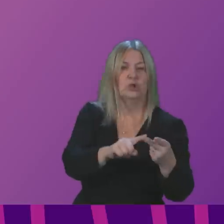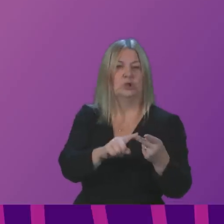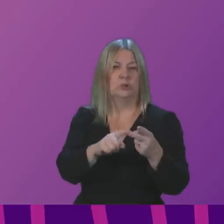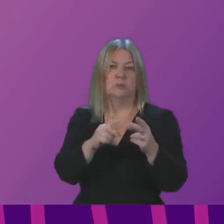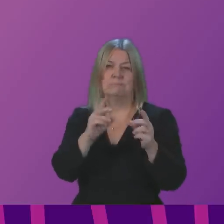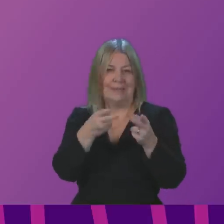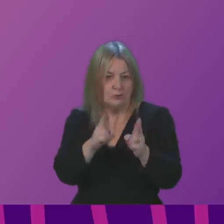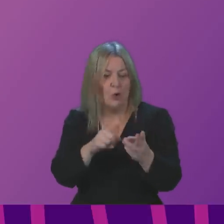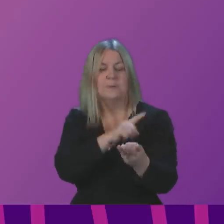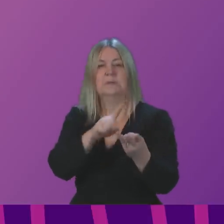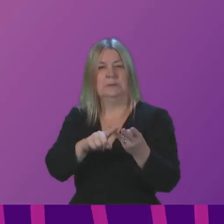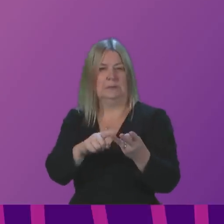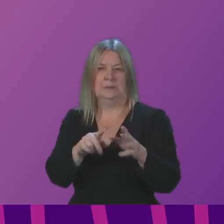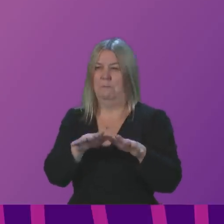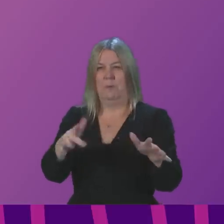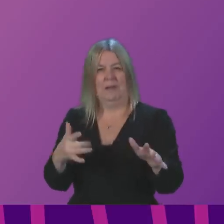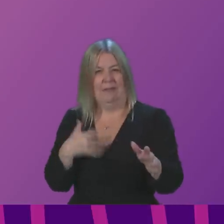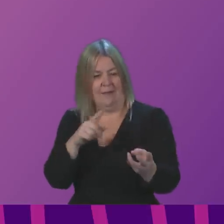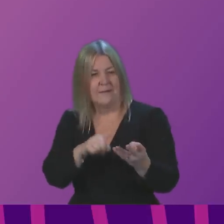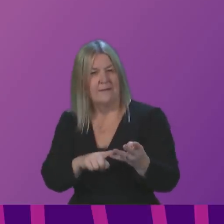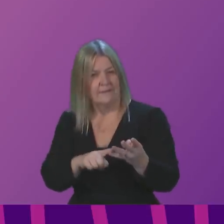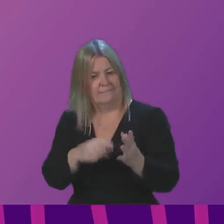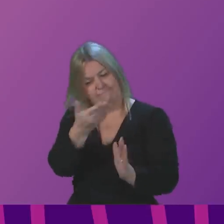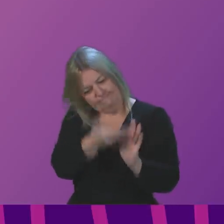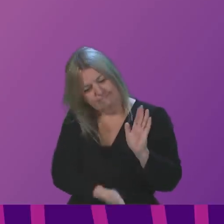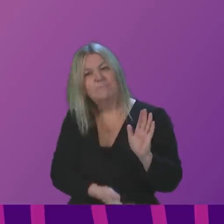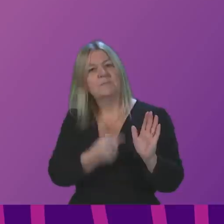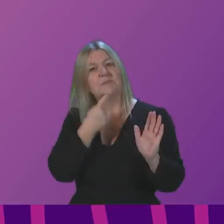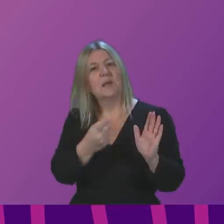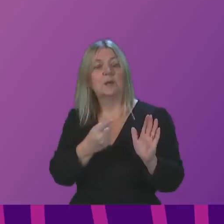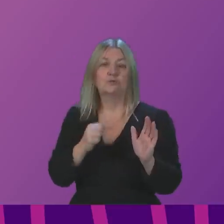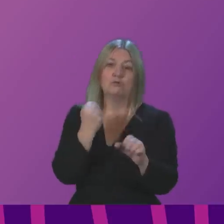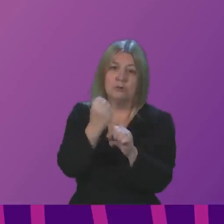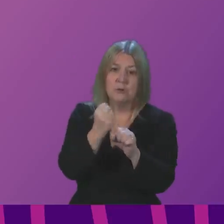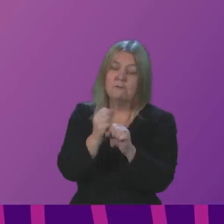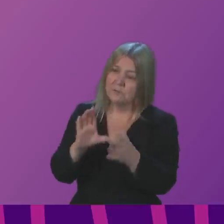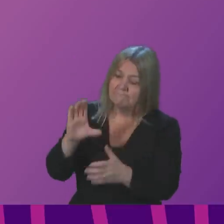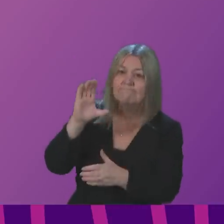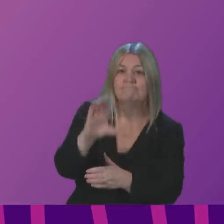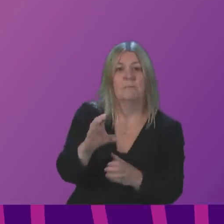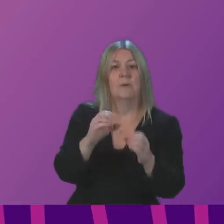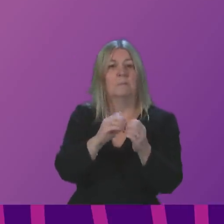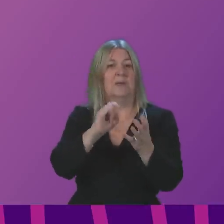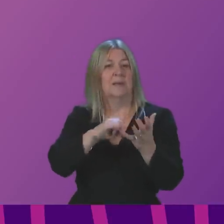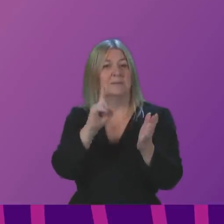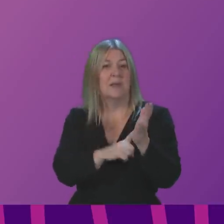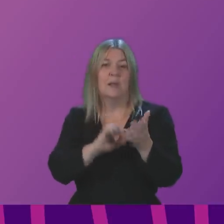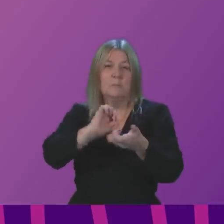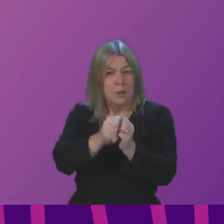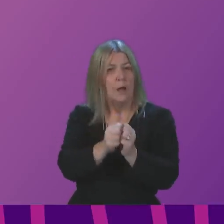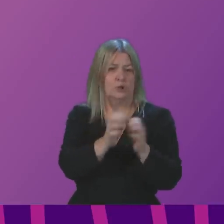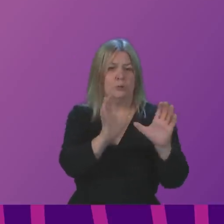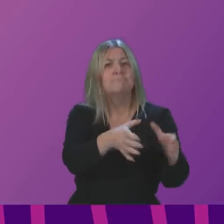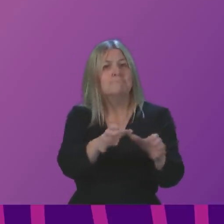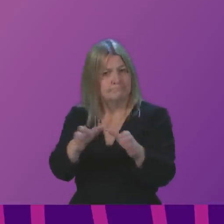English interpreting and public life. The report outlines how the Scottish Government has funded BSL partnership organisations to engage and support public bodies